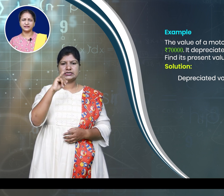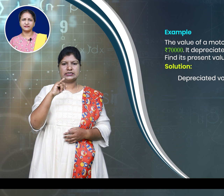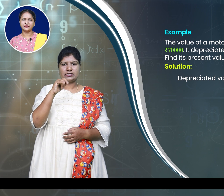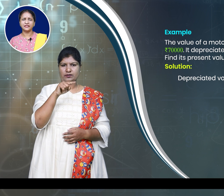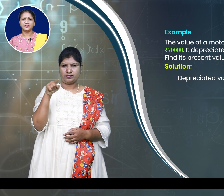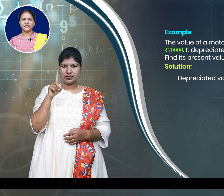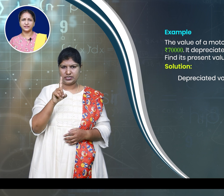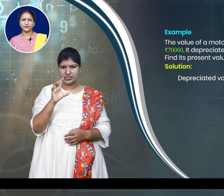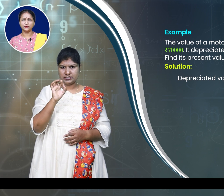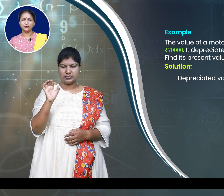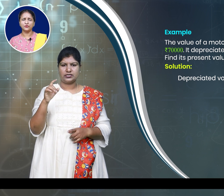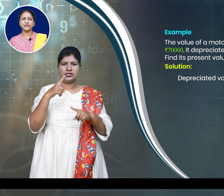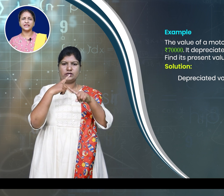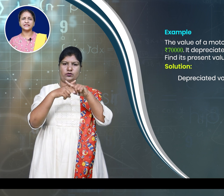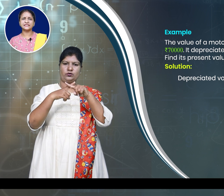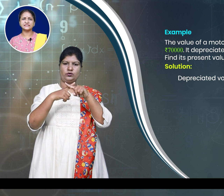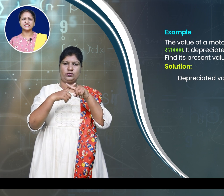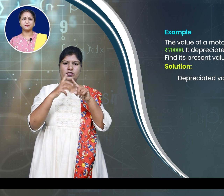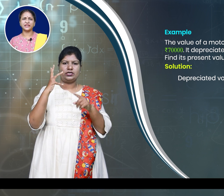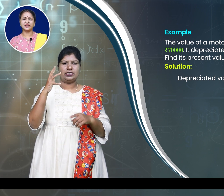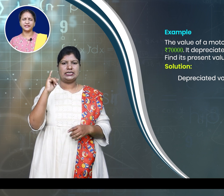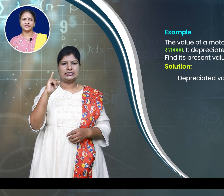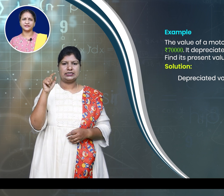into 96 by 100.